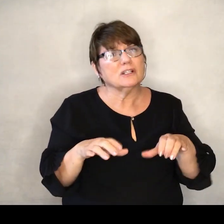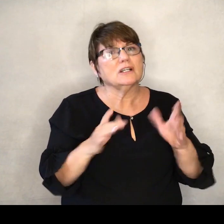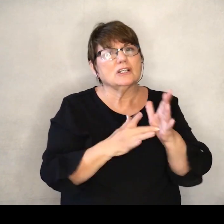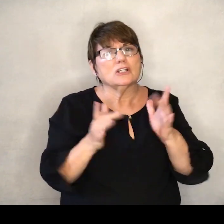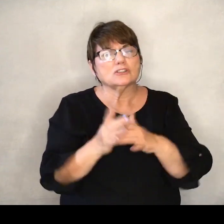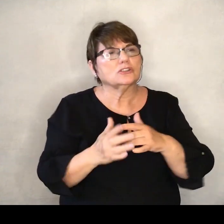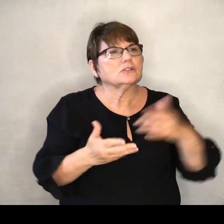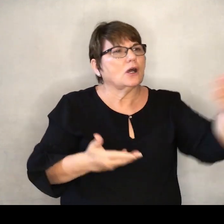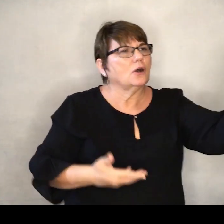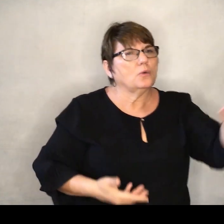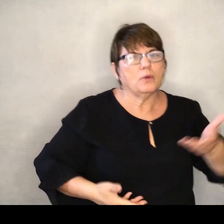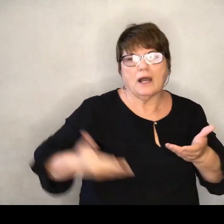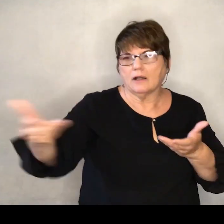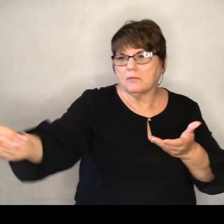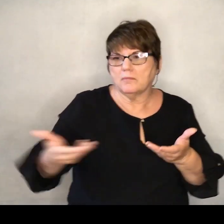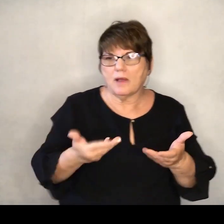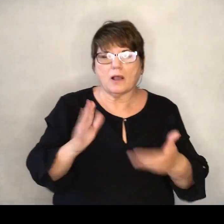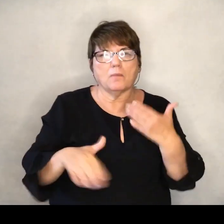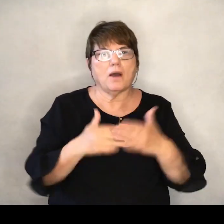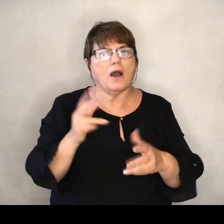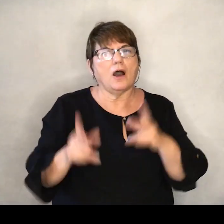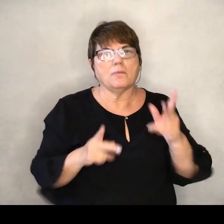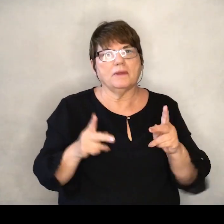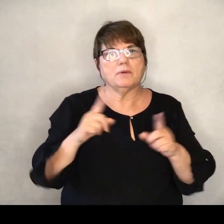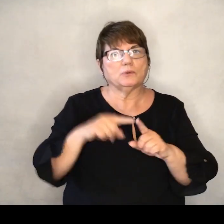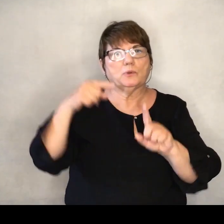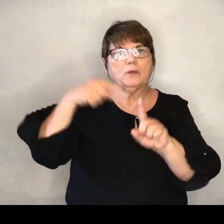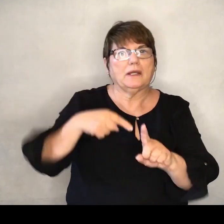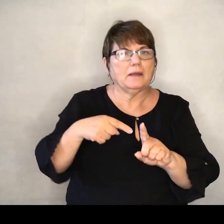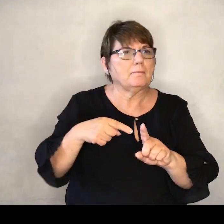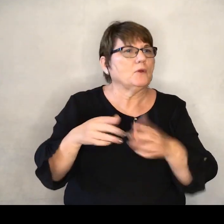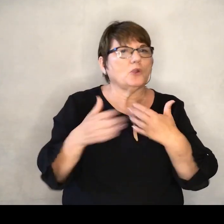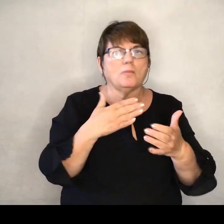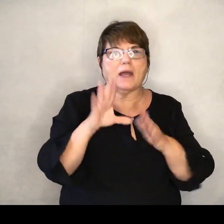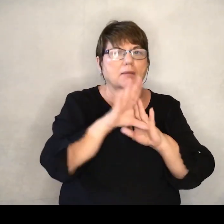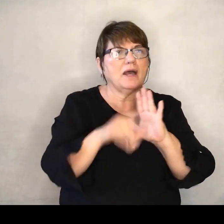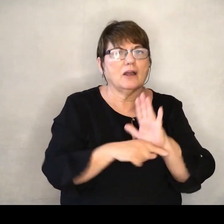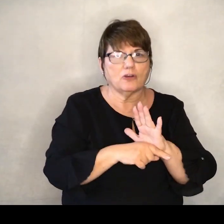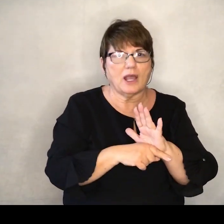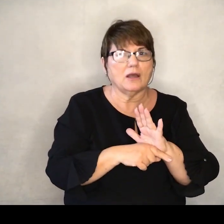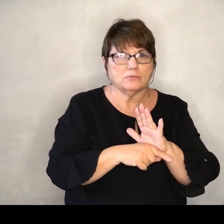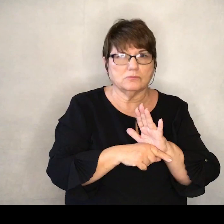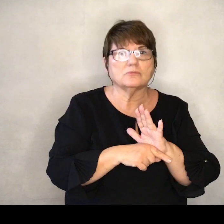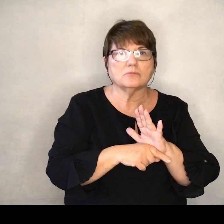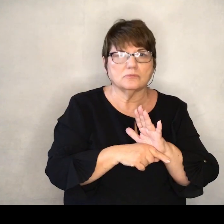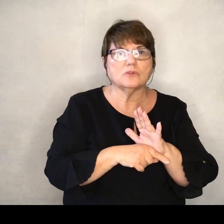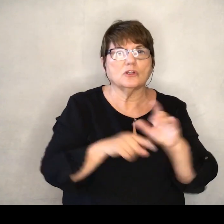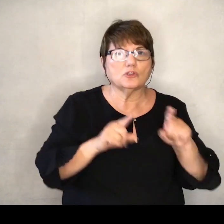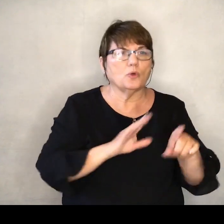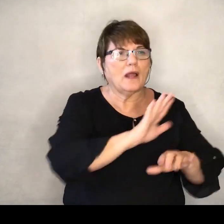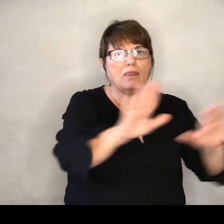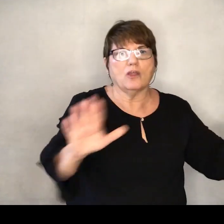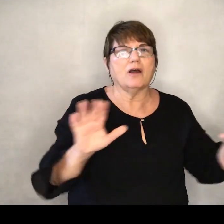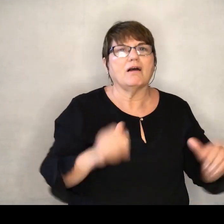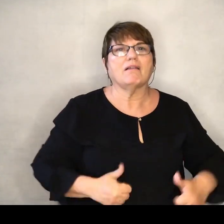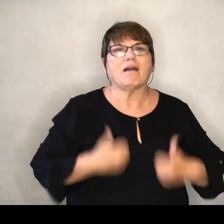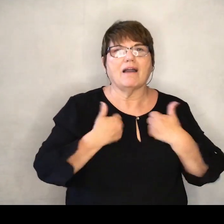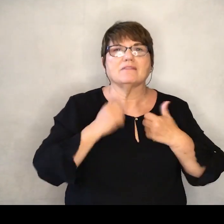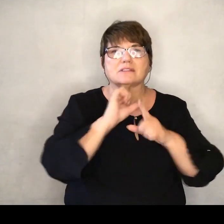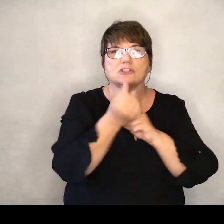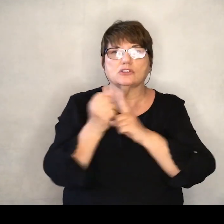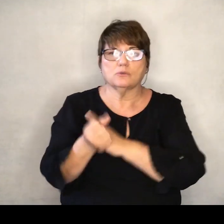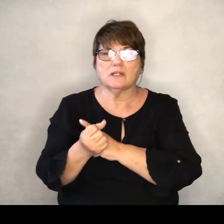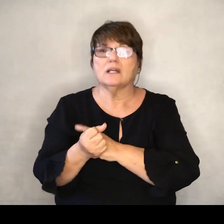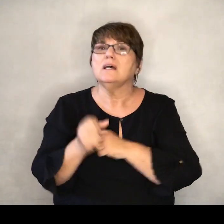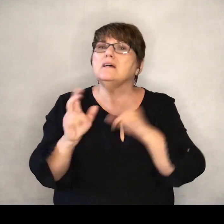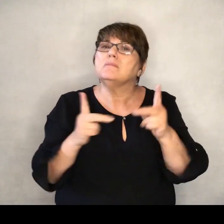them to him, no matter who they were, wherever they were. My friends, people are